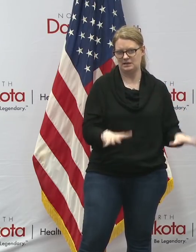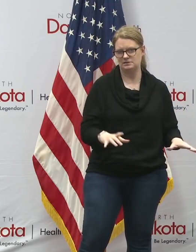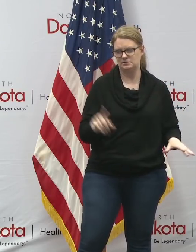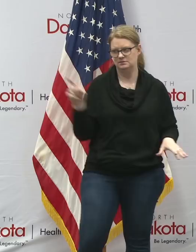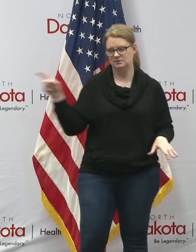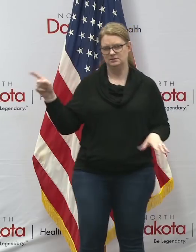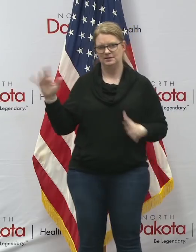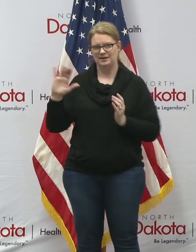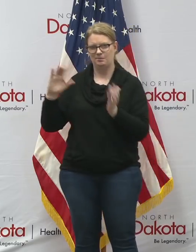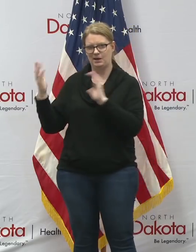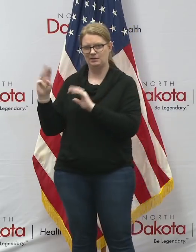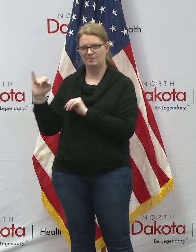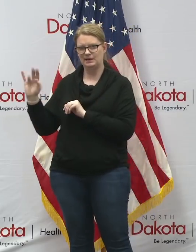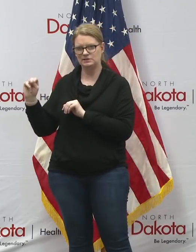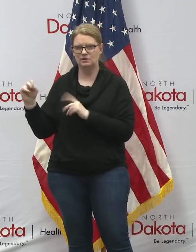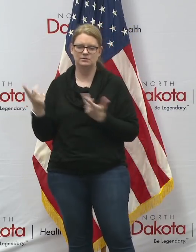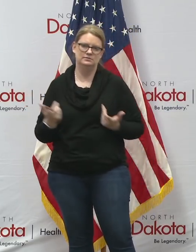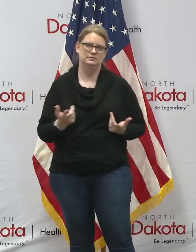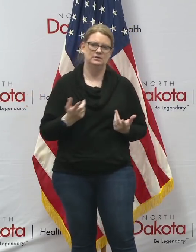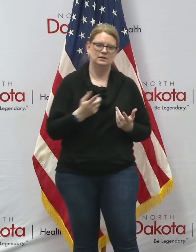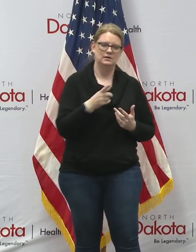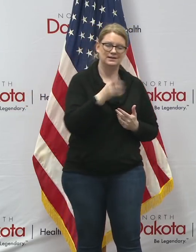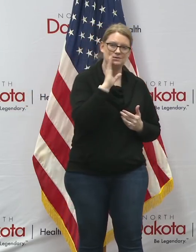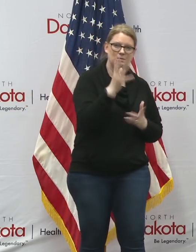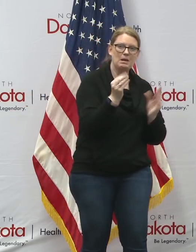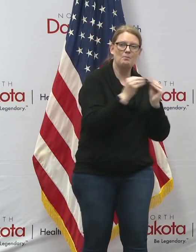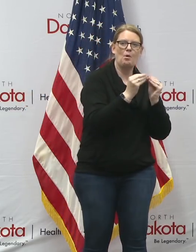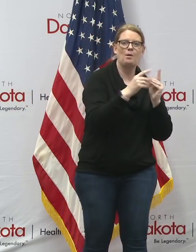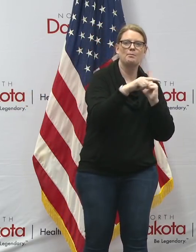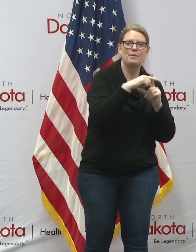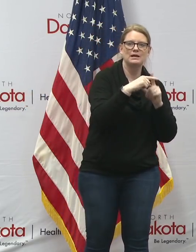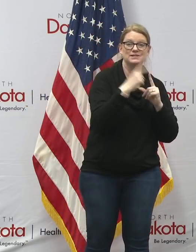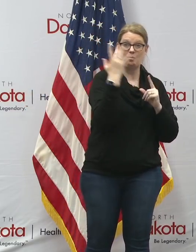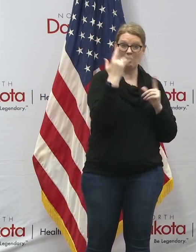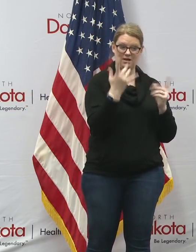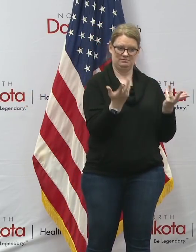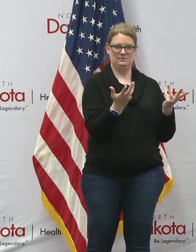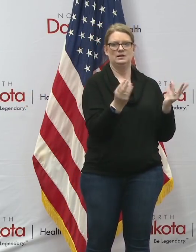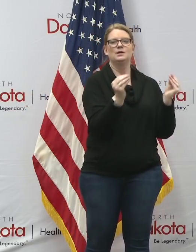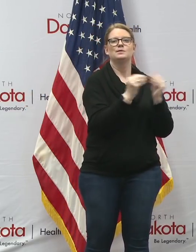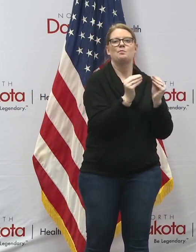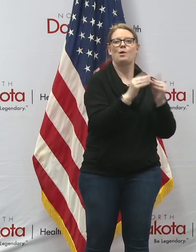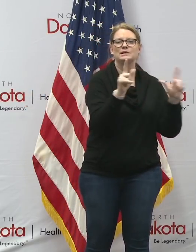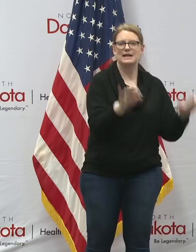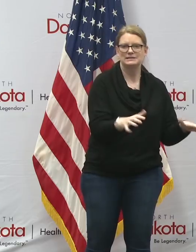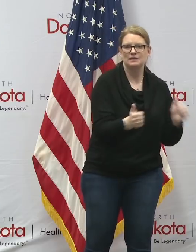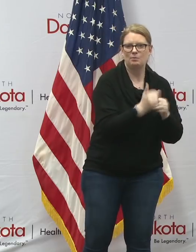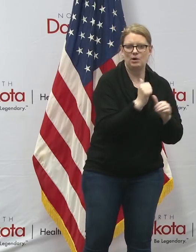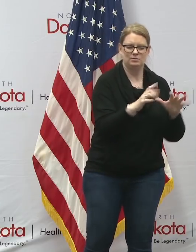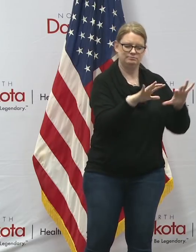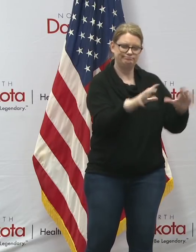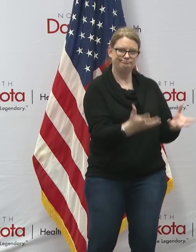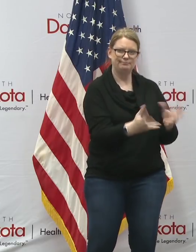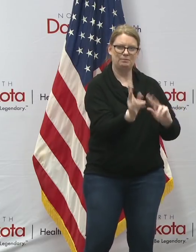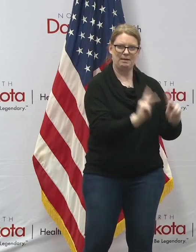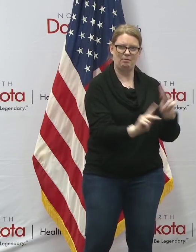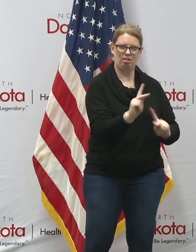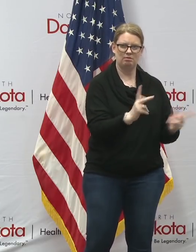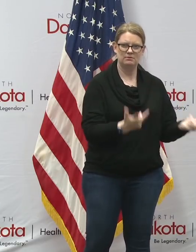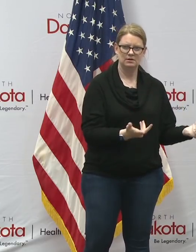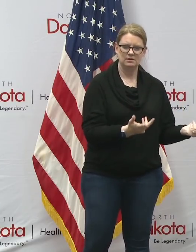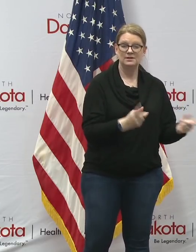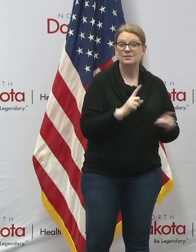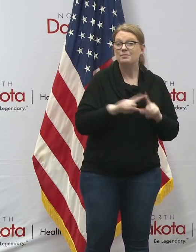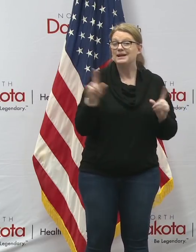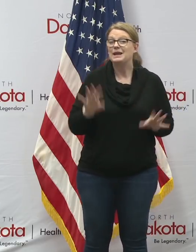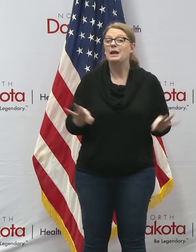minnesota so of course we're going to have more positives per capita because we're doing more testing per capita but again key here is for